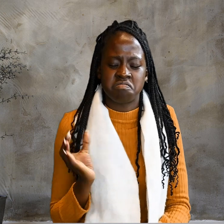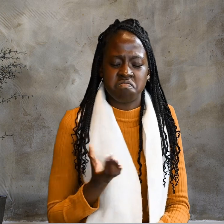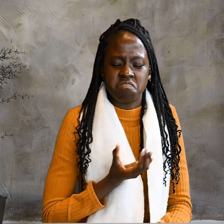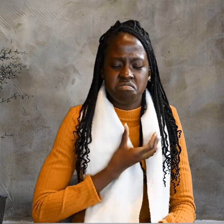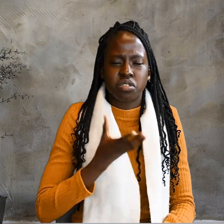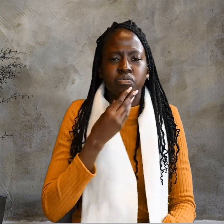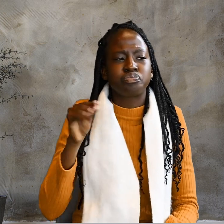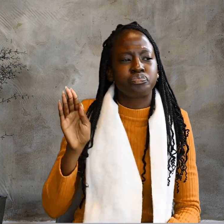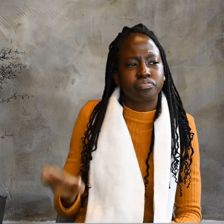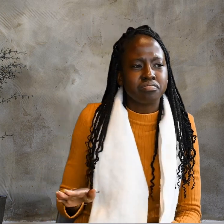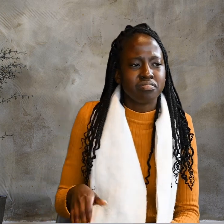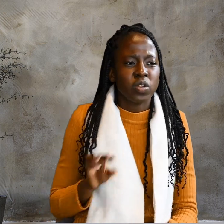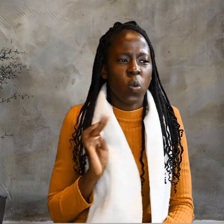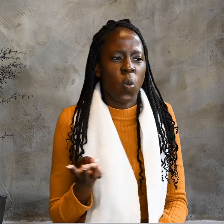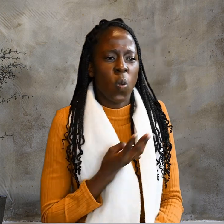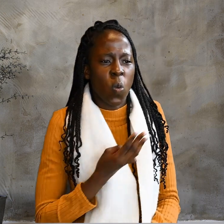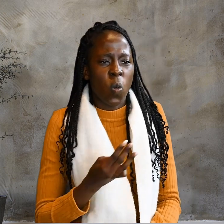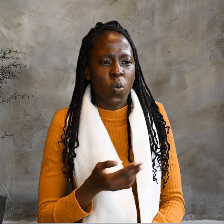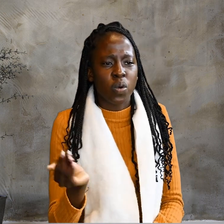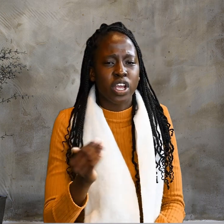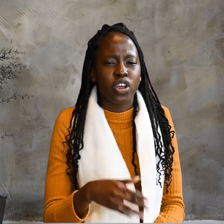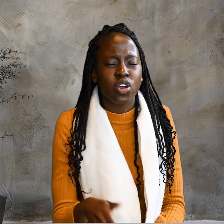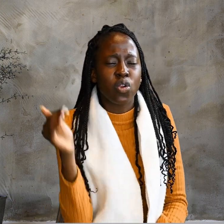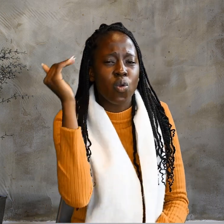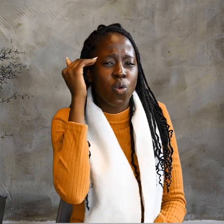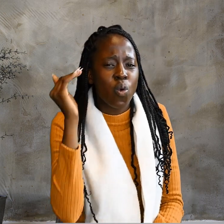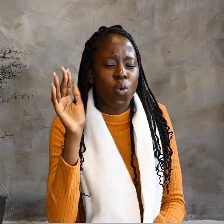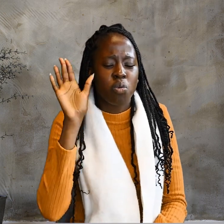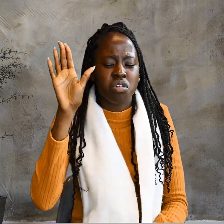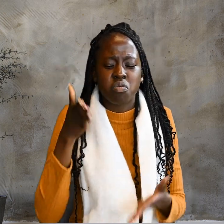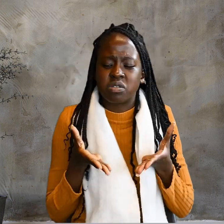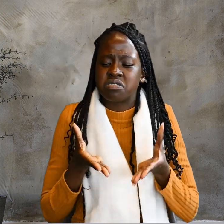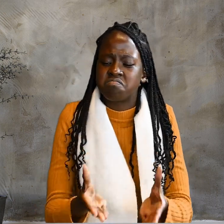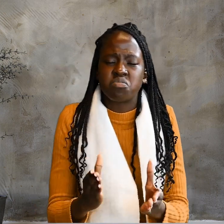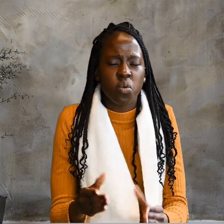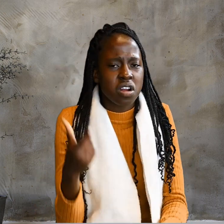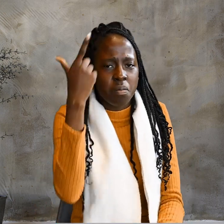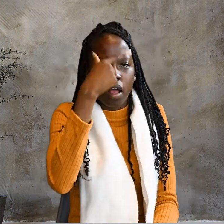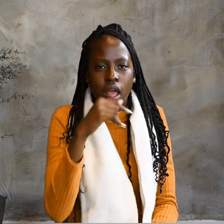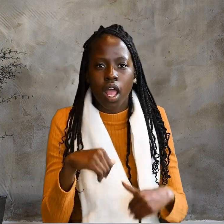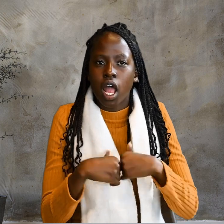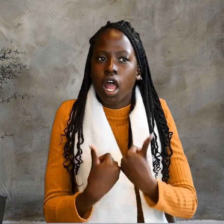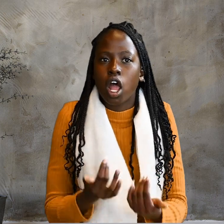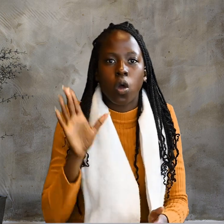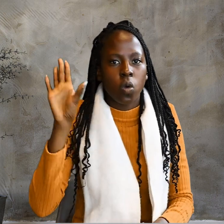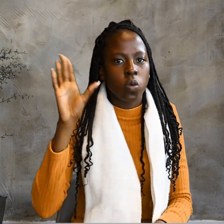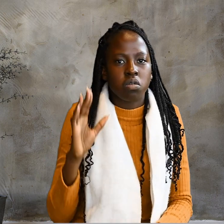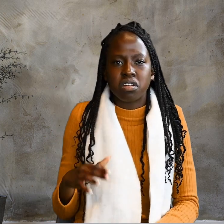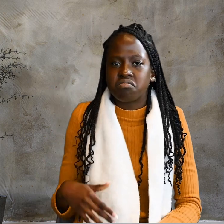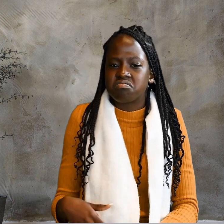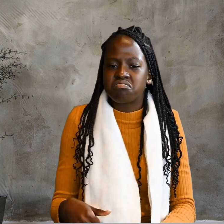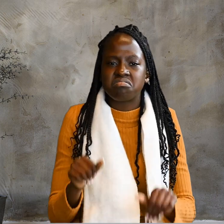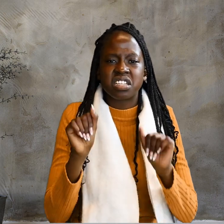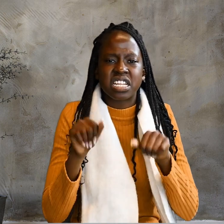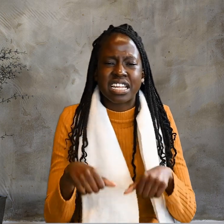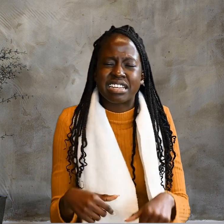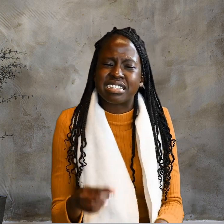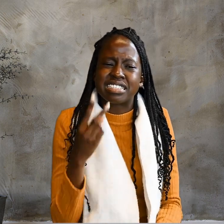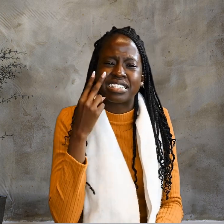And we know he was born blind. But how he can see now, or who opened his eyes,